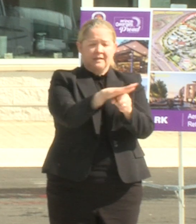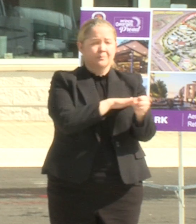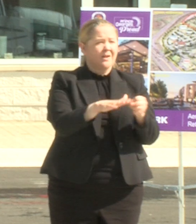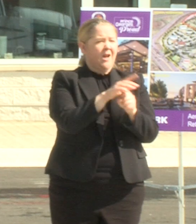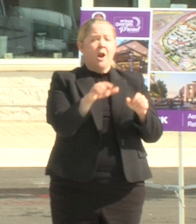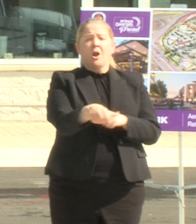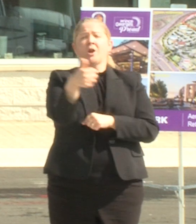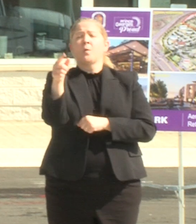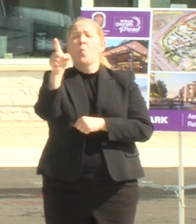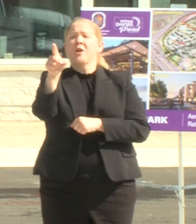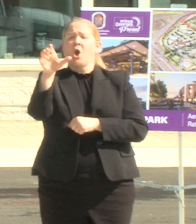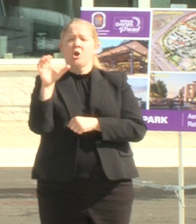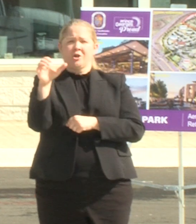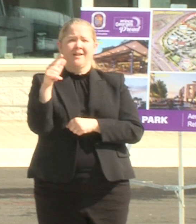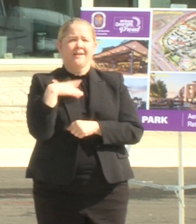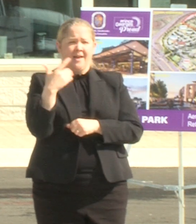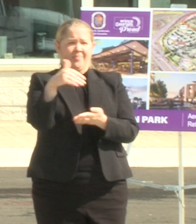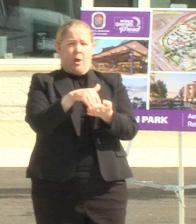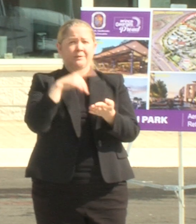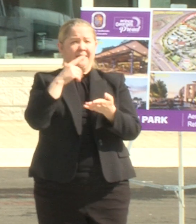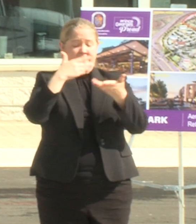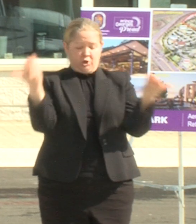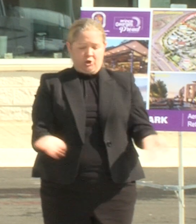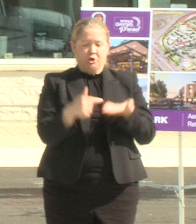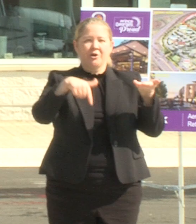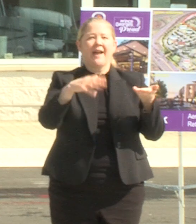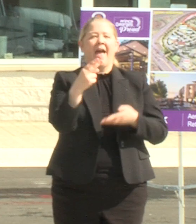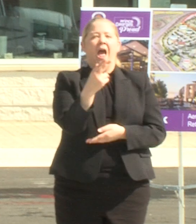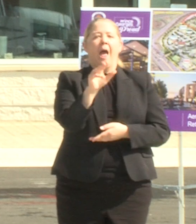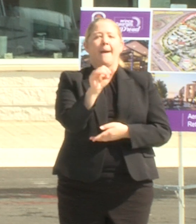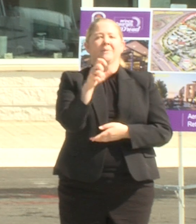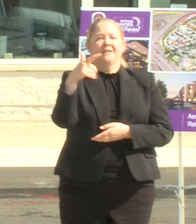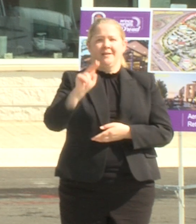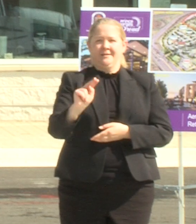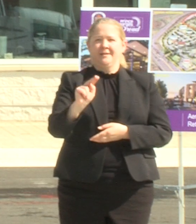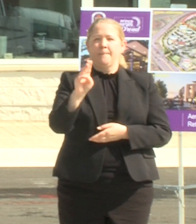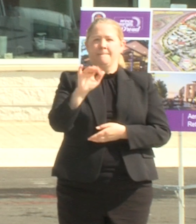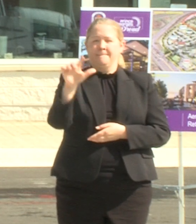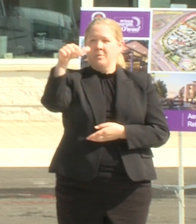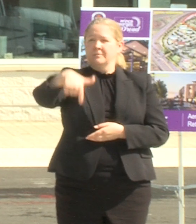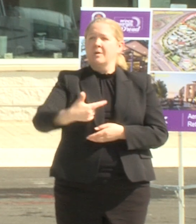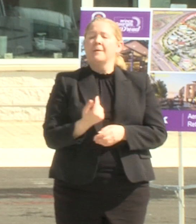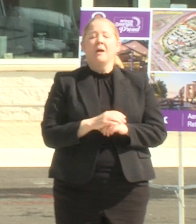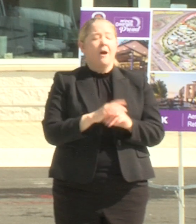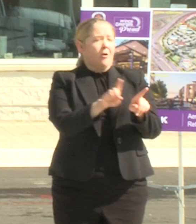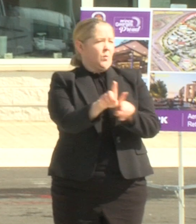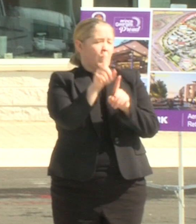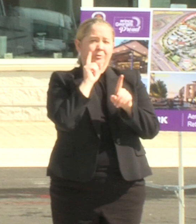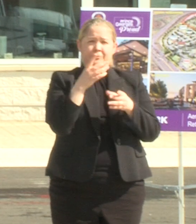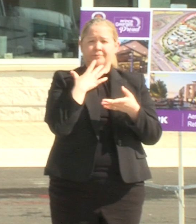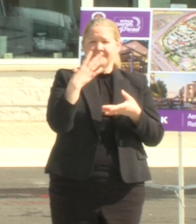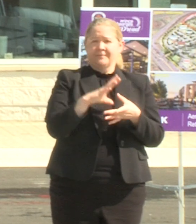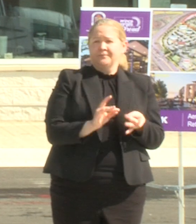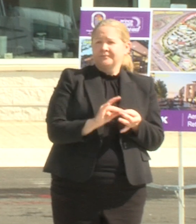retail right here at hampton park mall and i want to say like so many of these